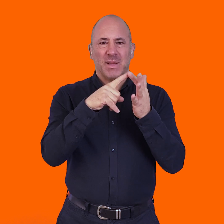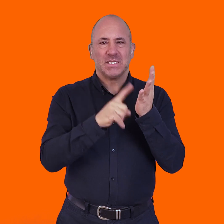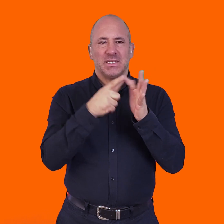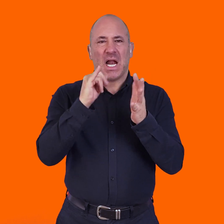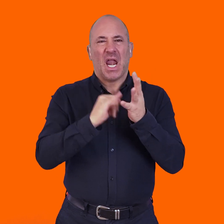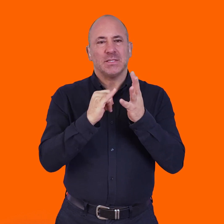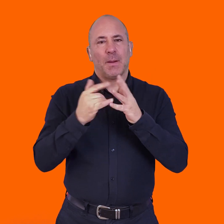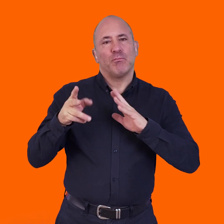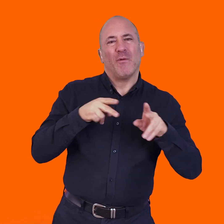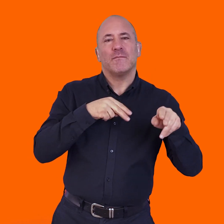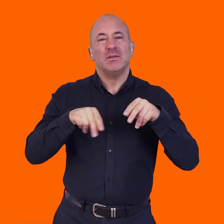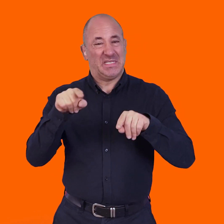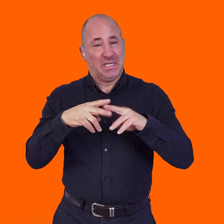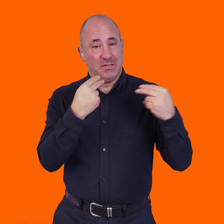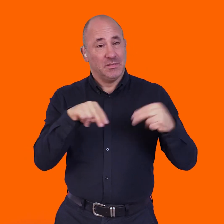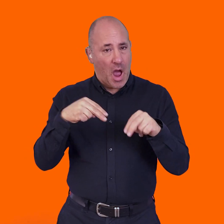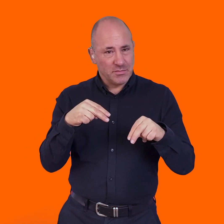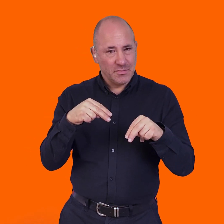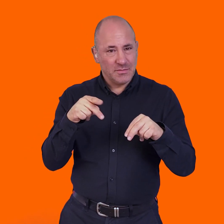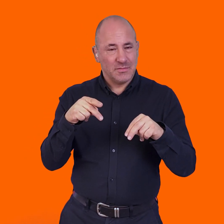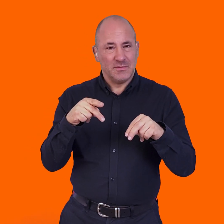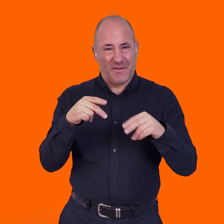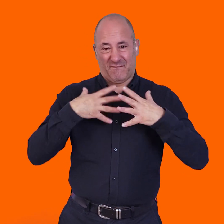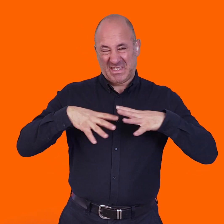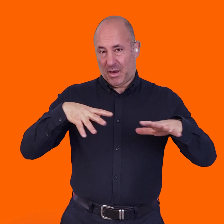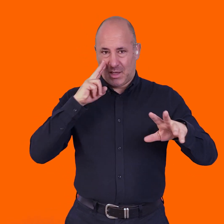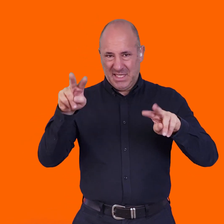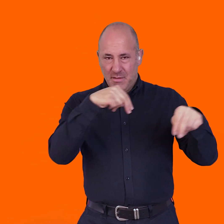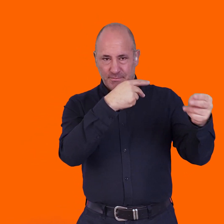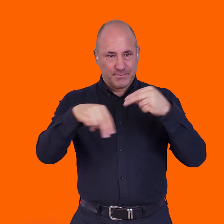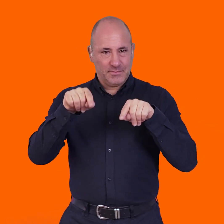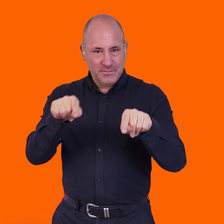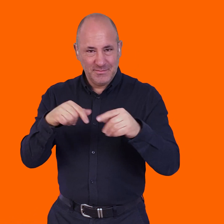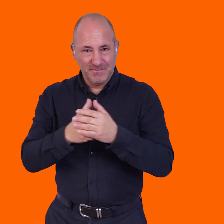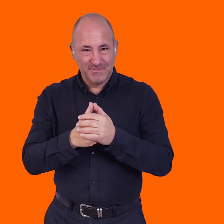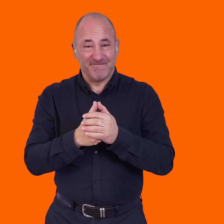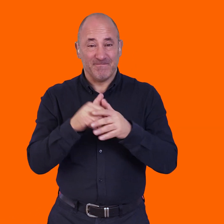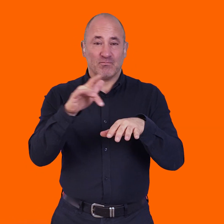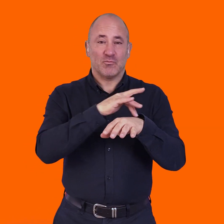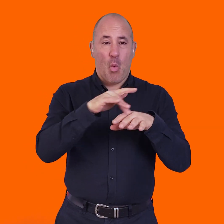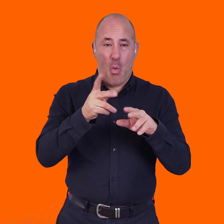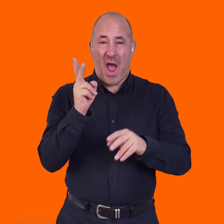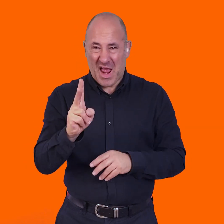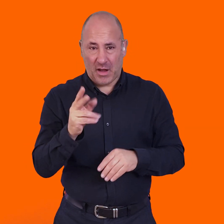you know, for example, purposeless movements, what's a dance piece, a physical movement piece.